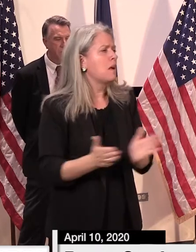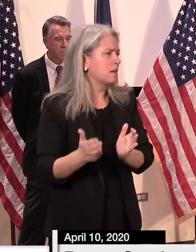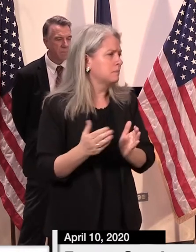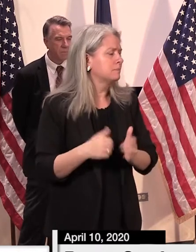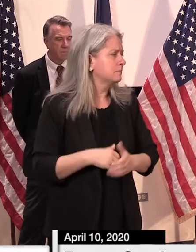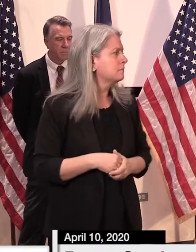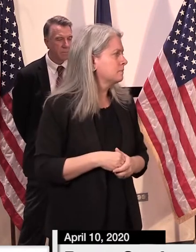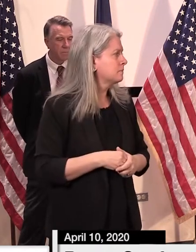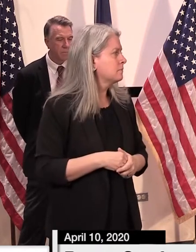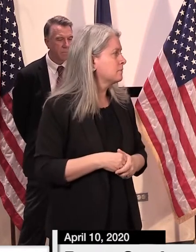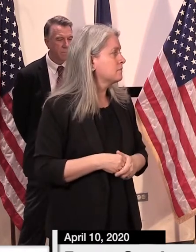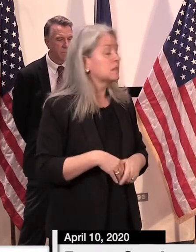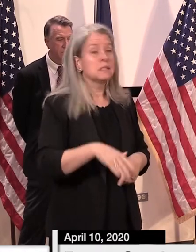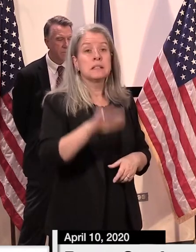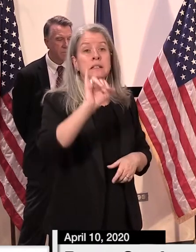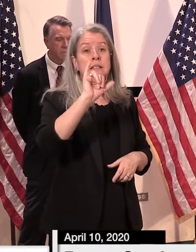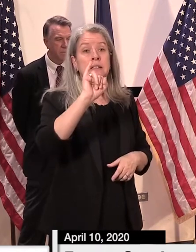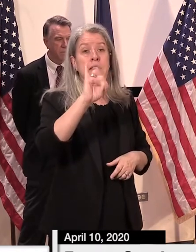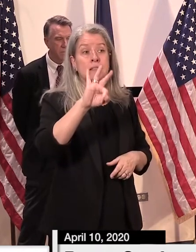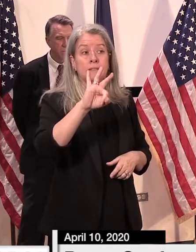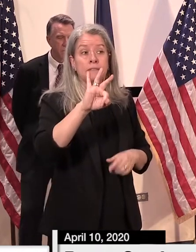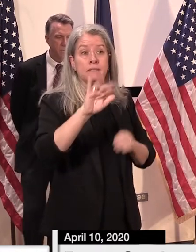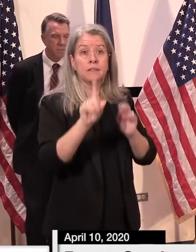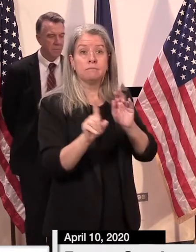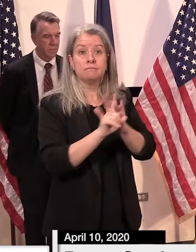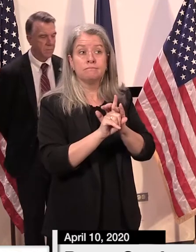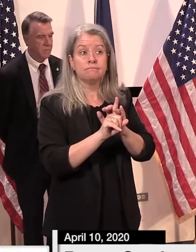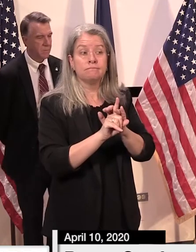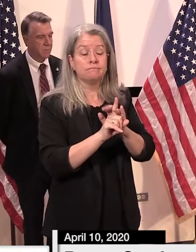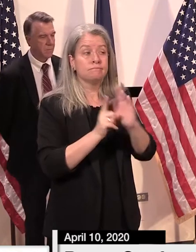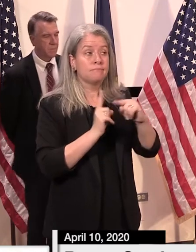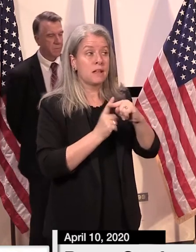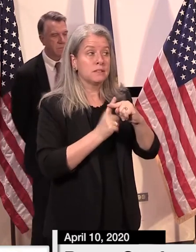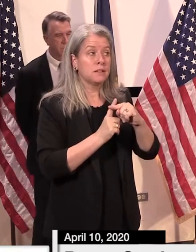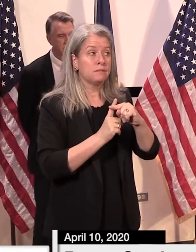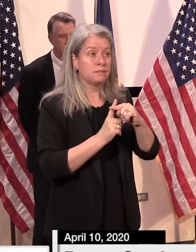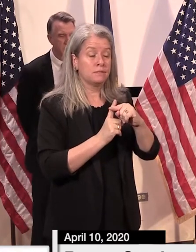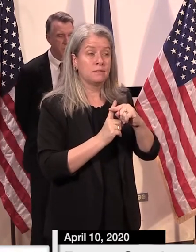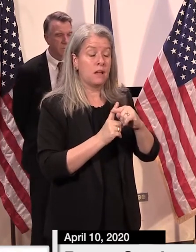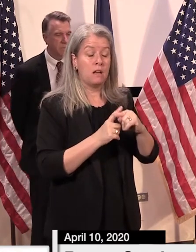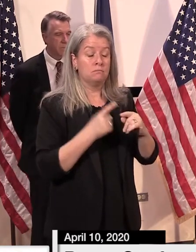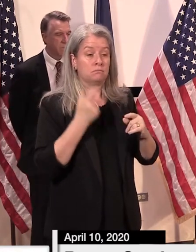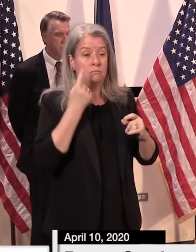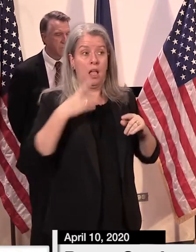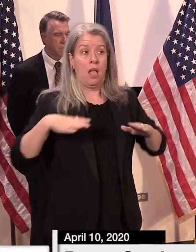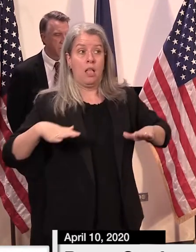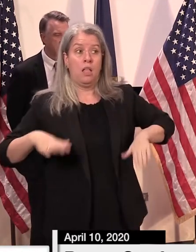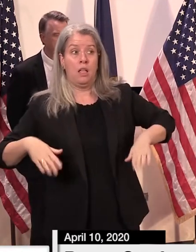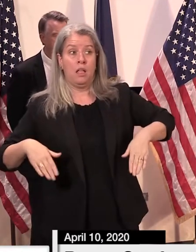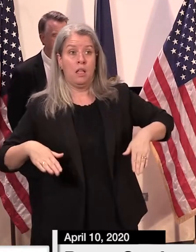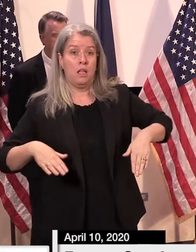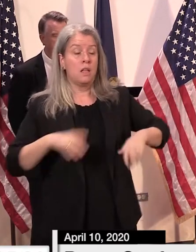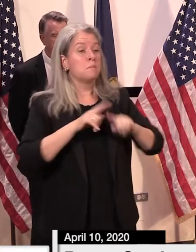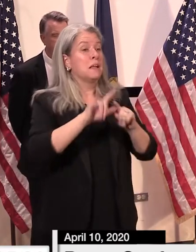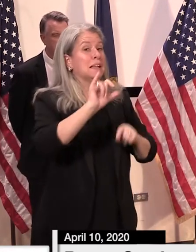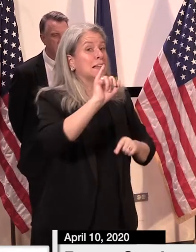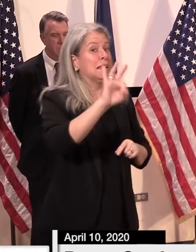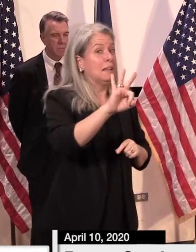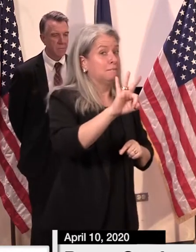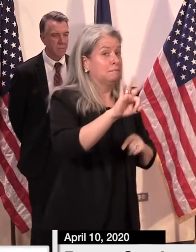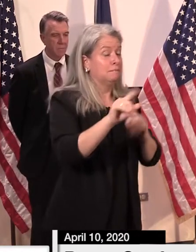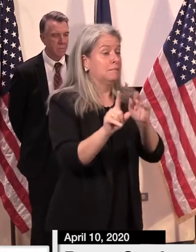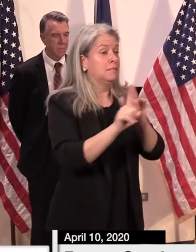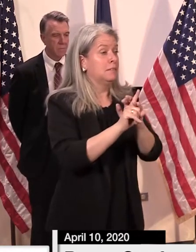that. But if we have a case, this is something we haven't done. If we have a case or